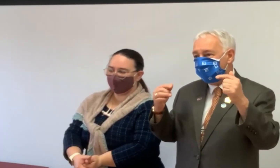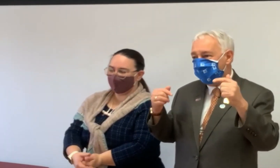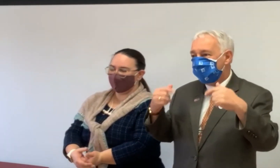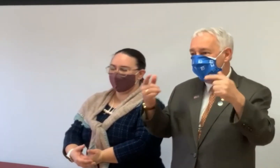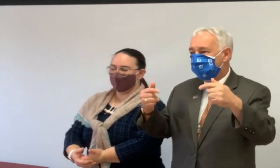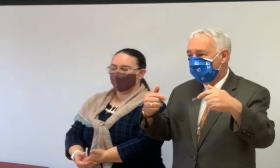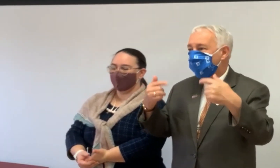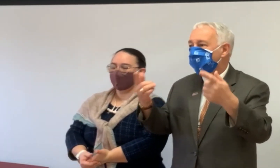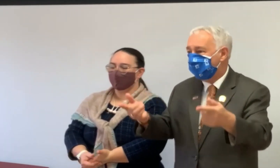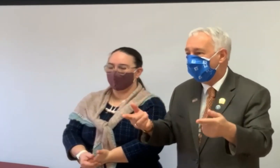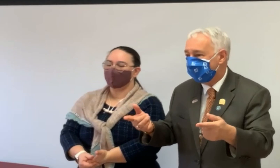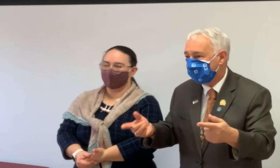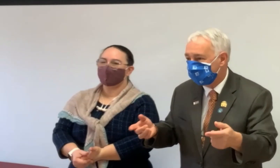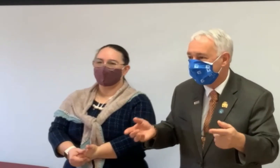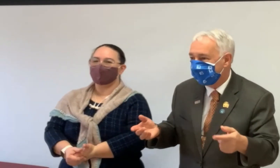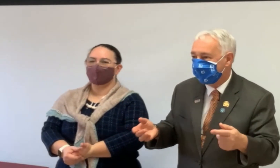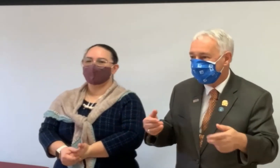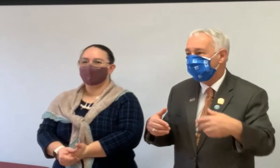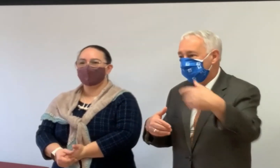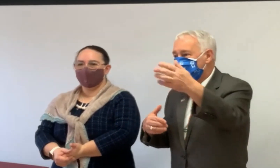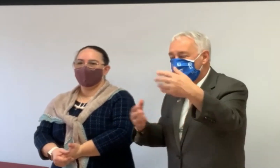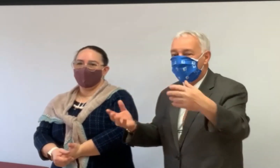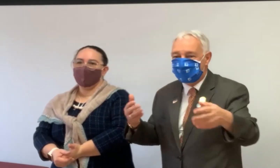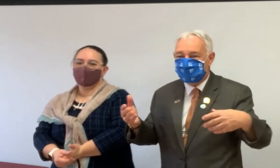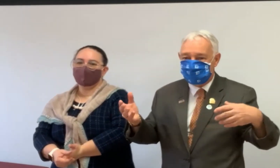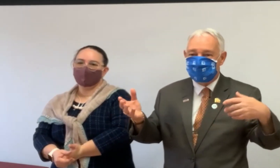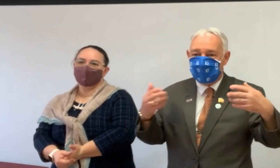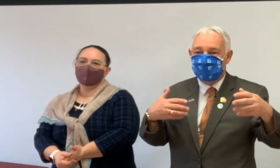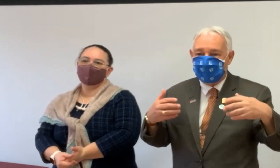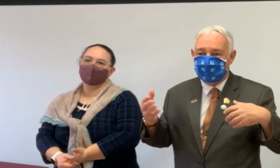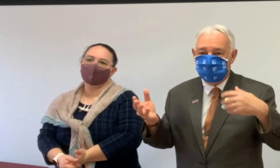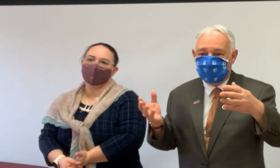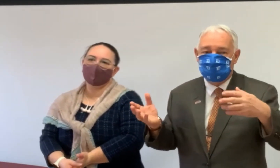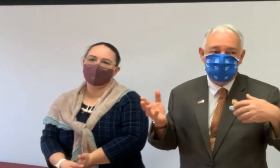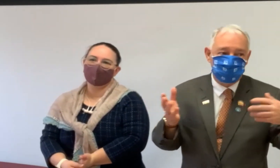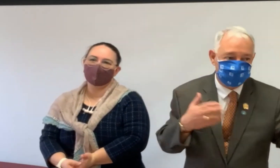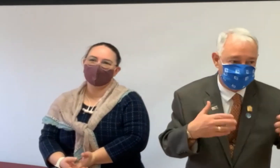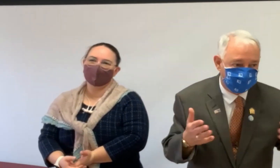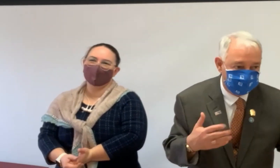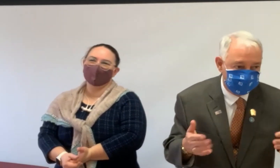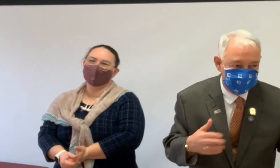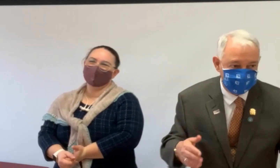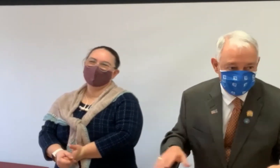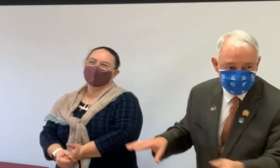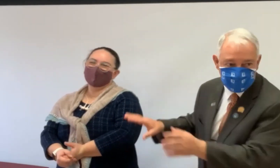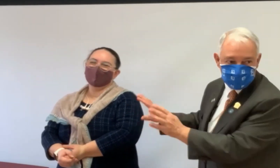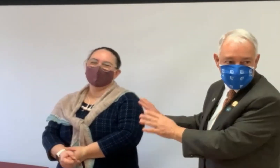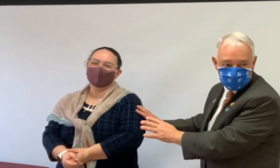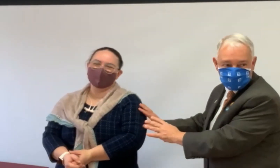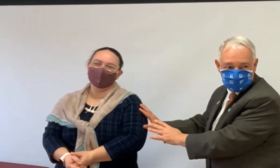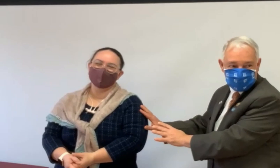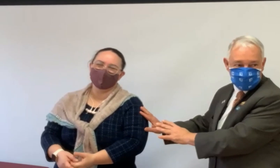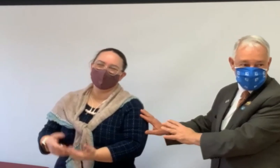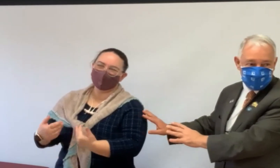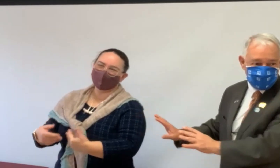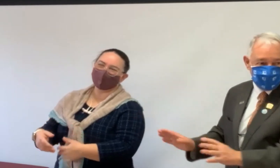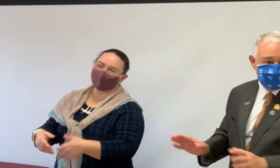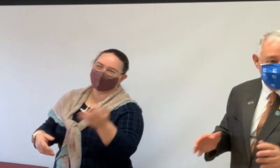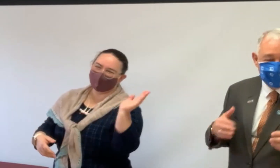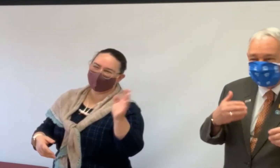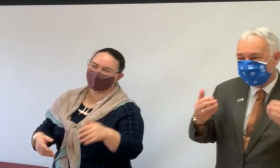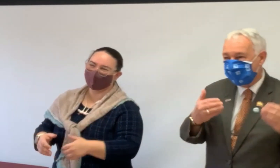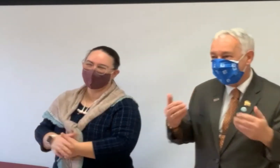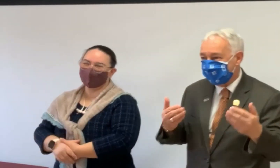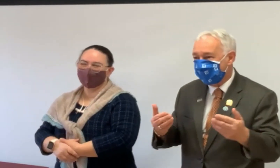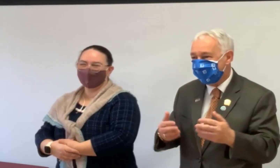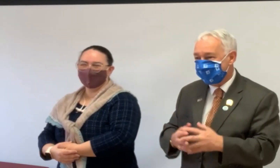you like you're our mother or our father. So for you all, it's now brother or sister. It's her mother or father. Okay.